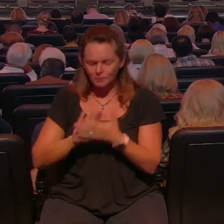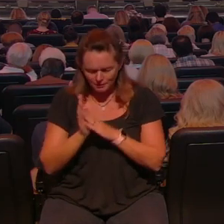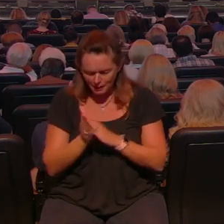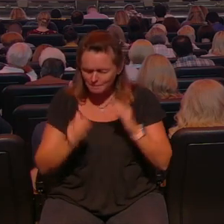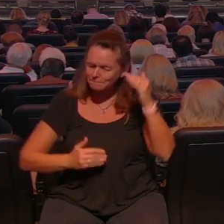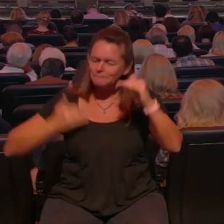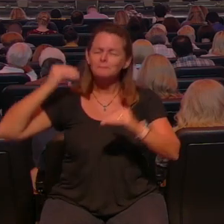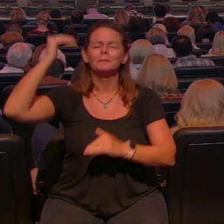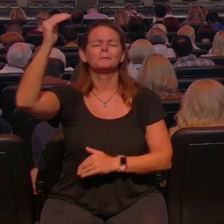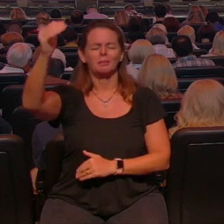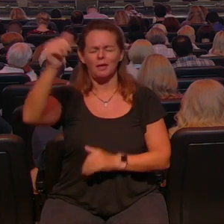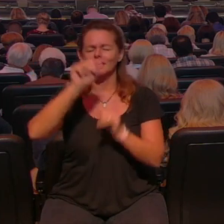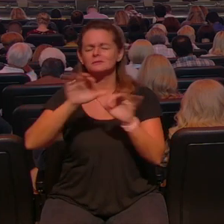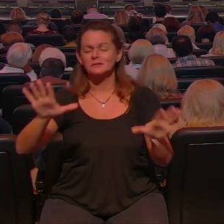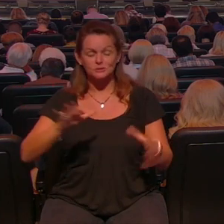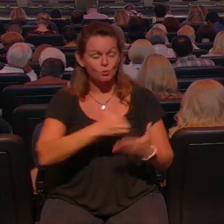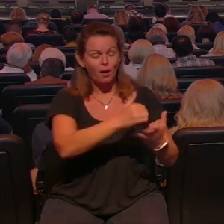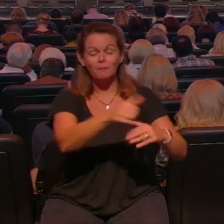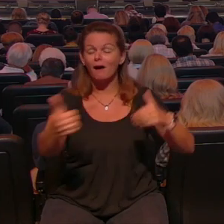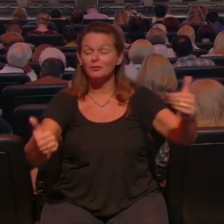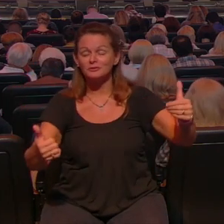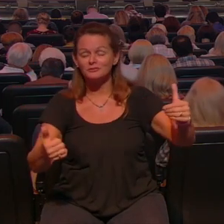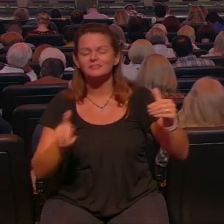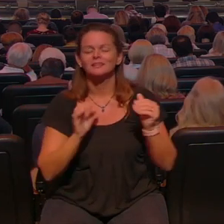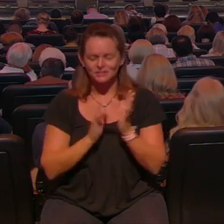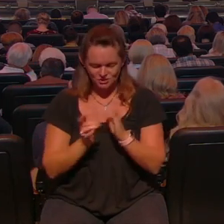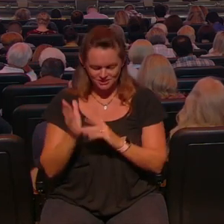a blessing in Jesus name Amen